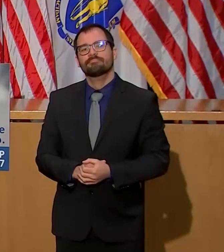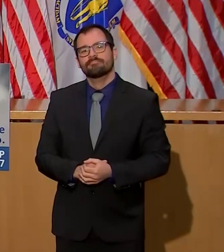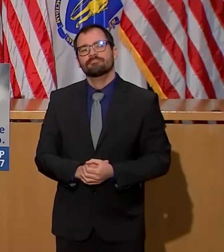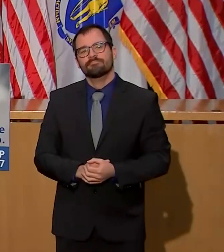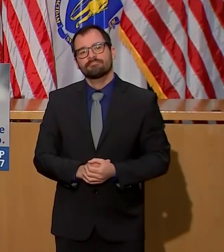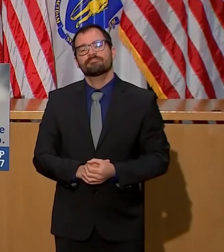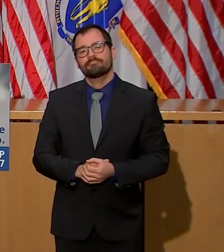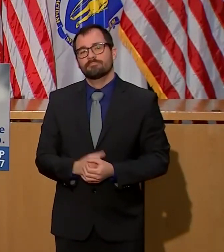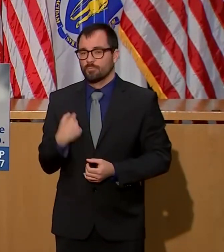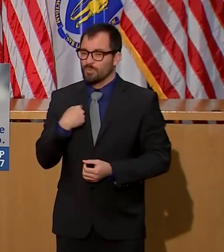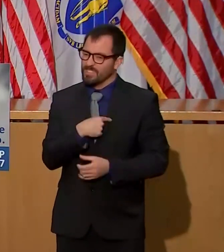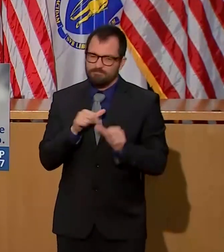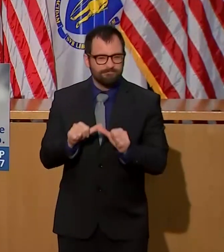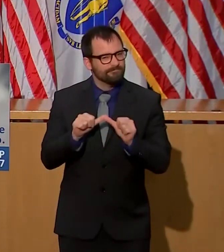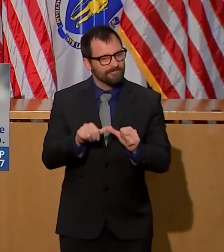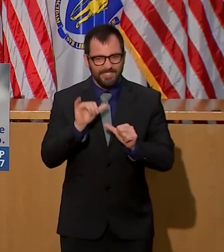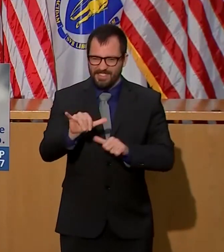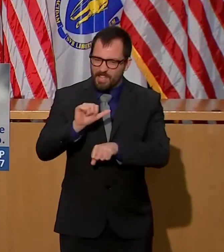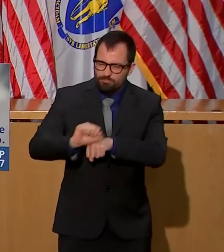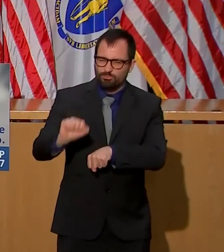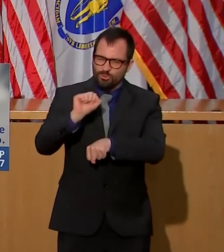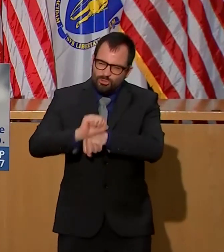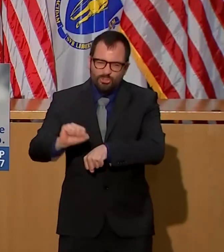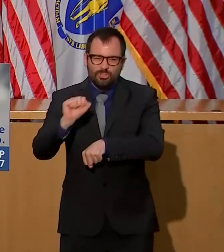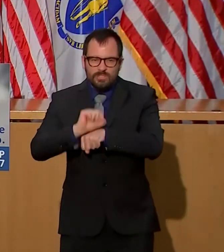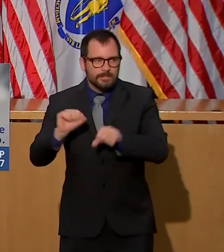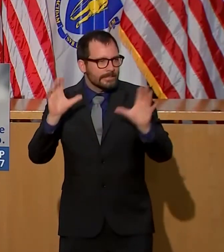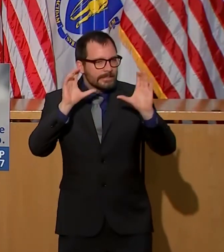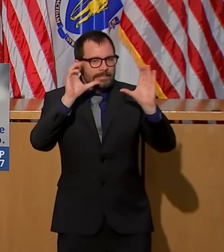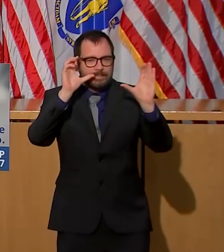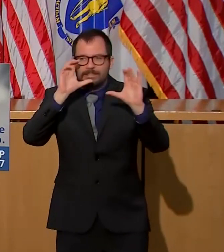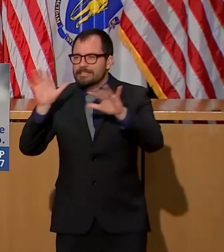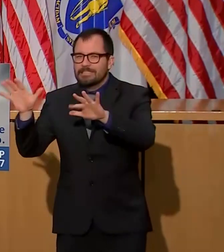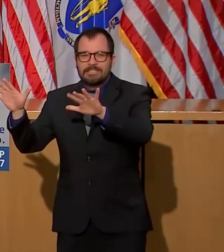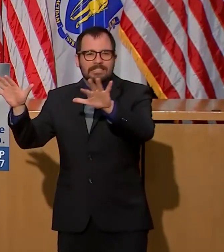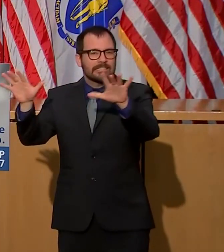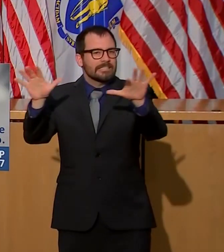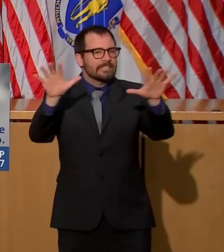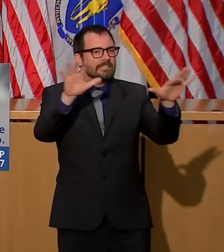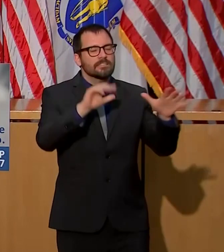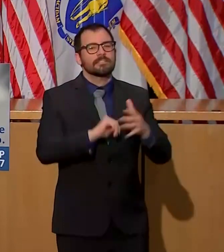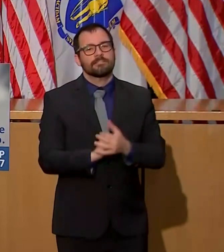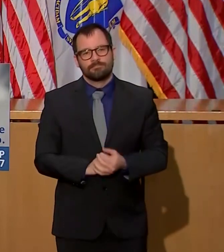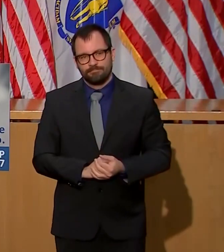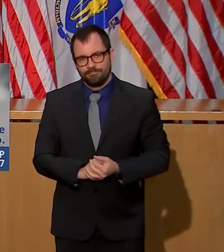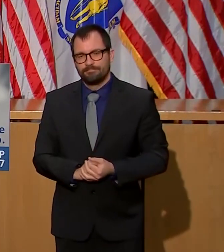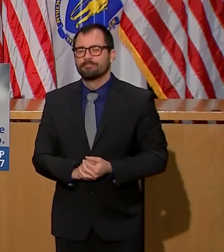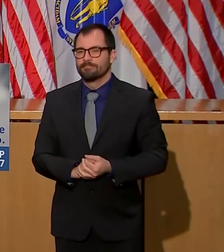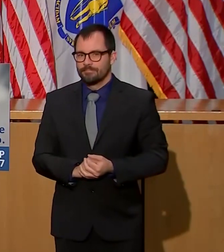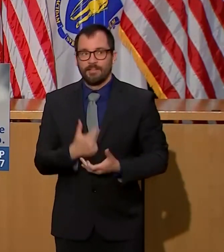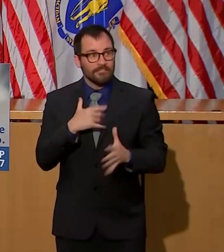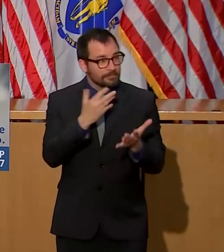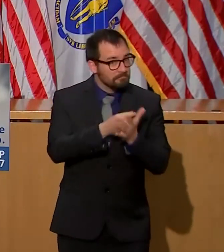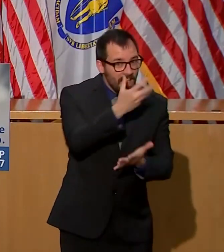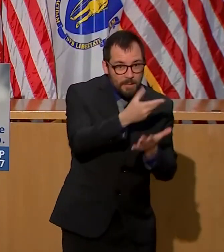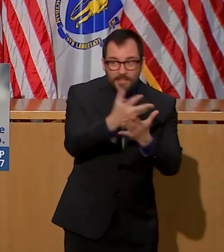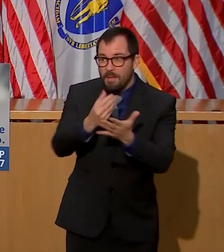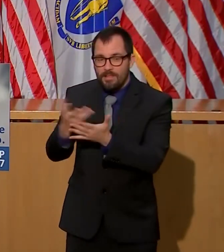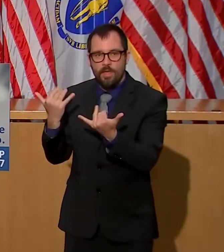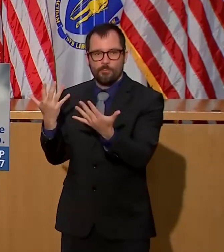supply chain avenues with respect to that. With respect to nursing homes, Massachusetts has unfortunately